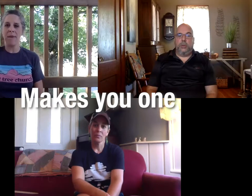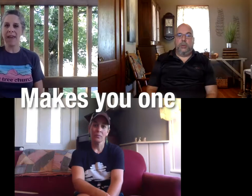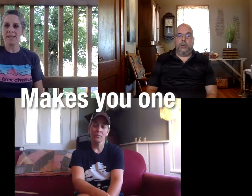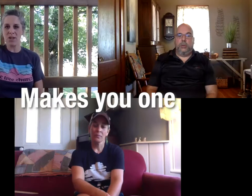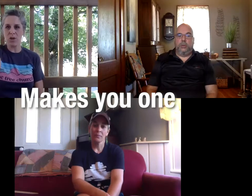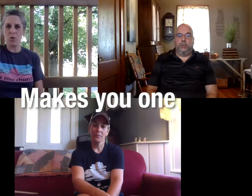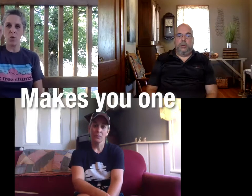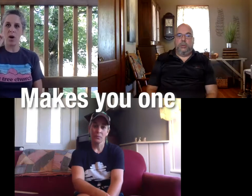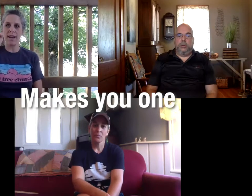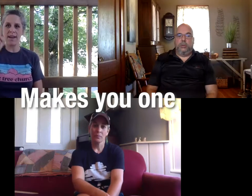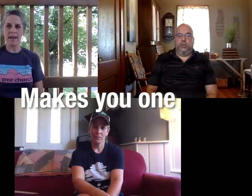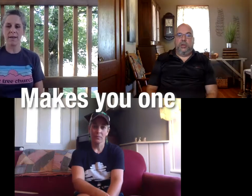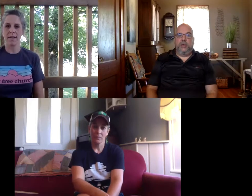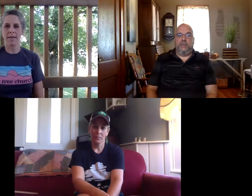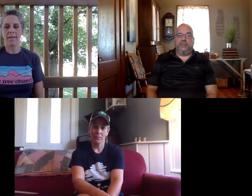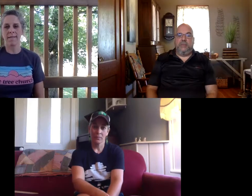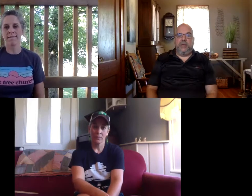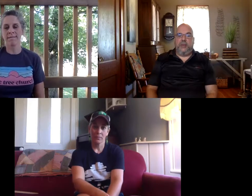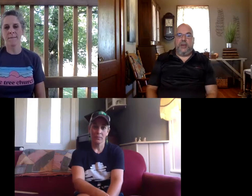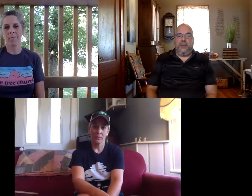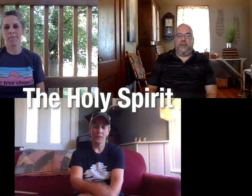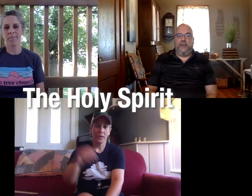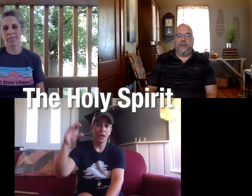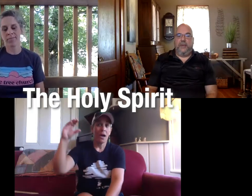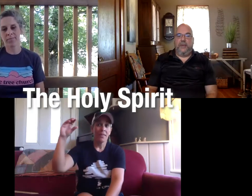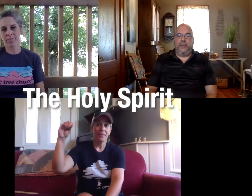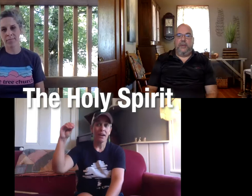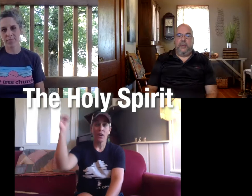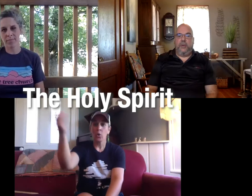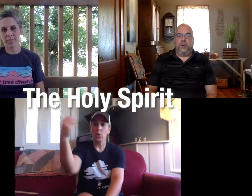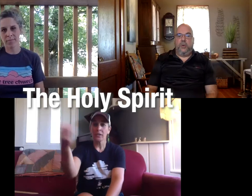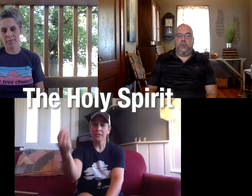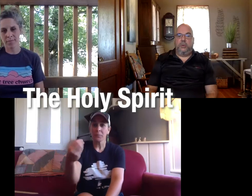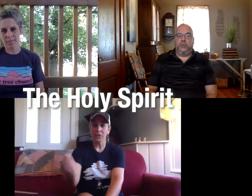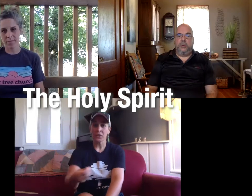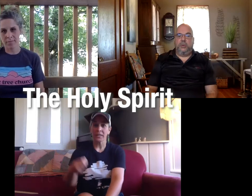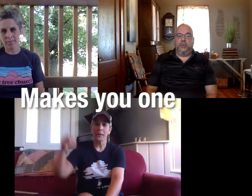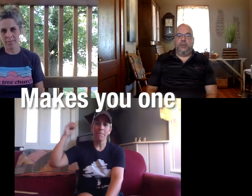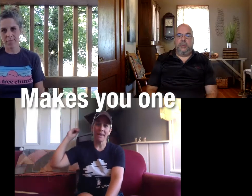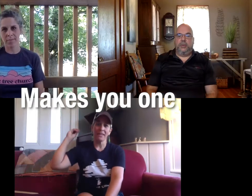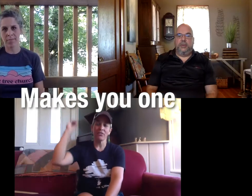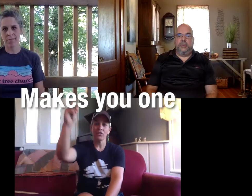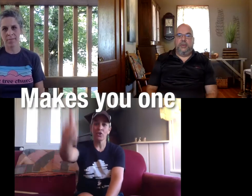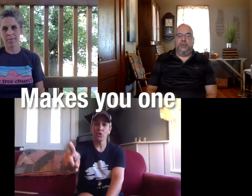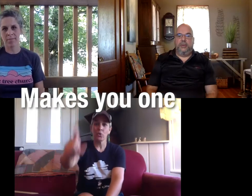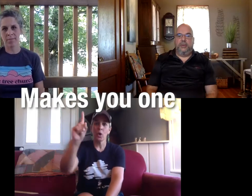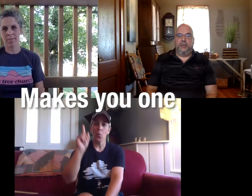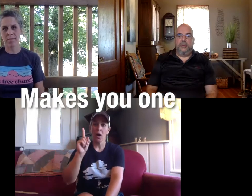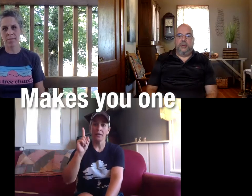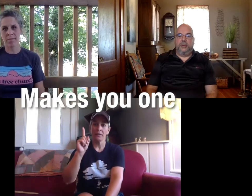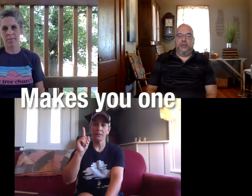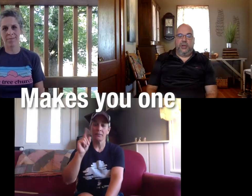makes you one good miss amelia here we go the holy spirit makes you